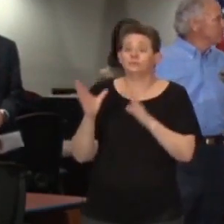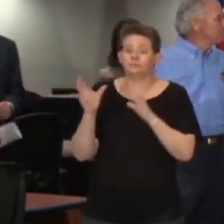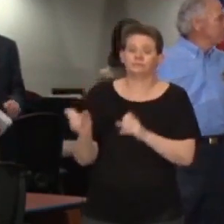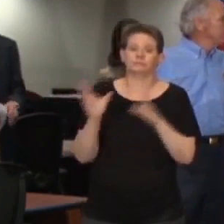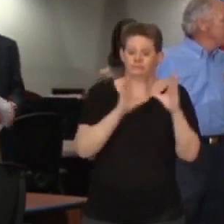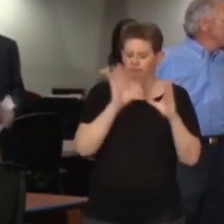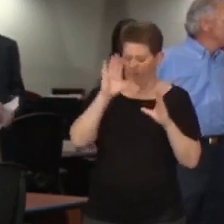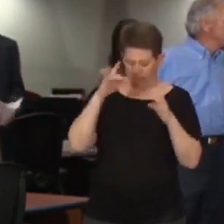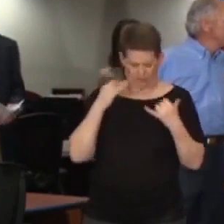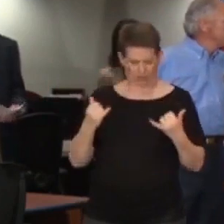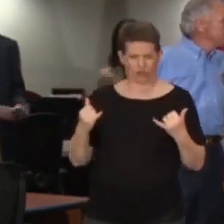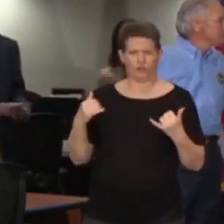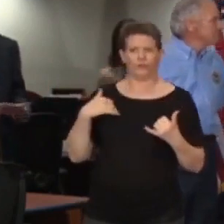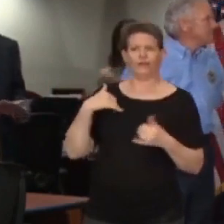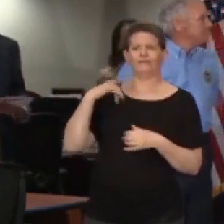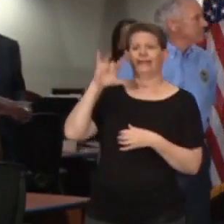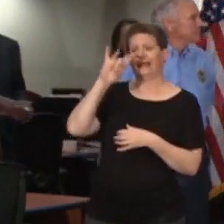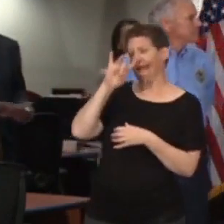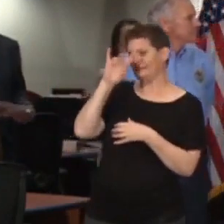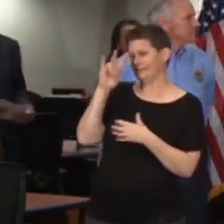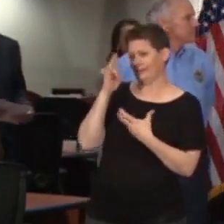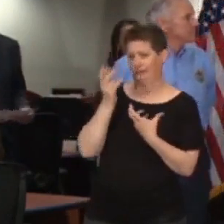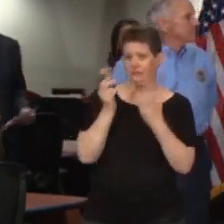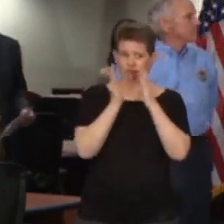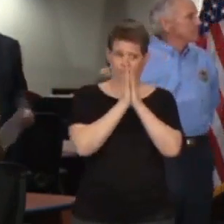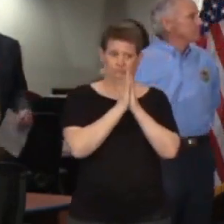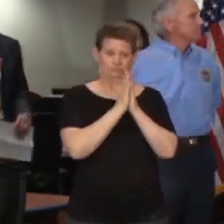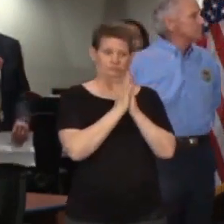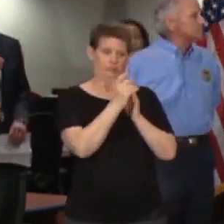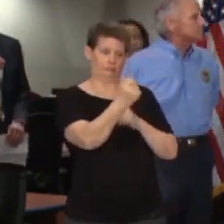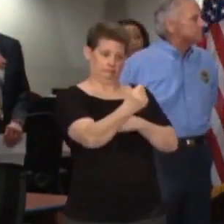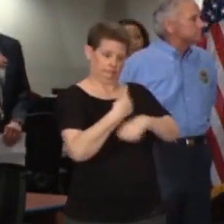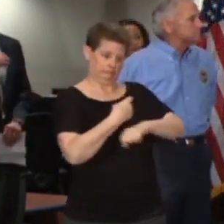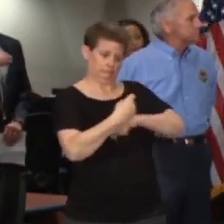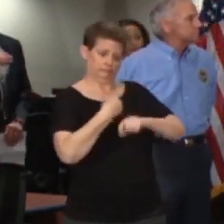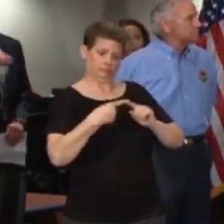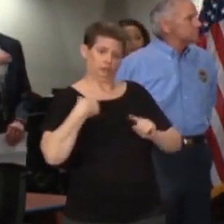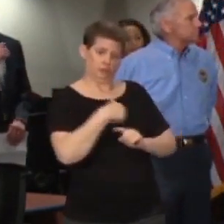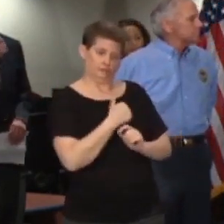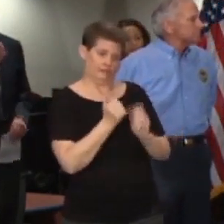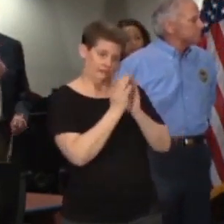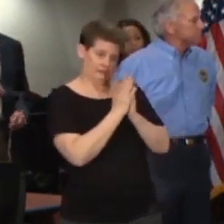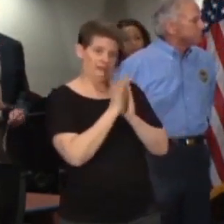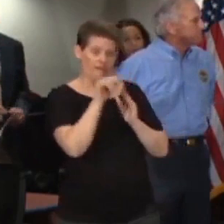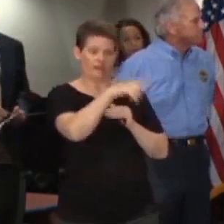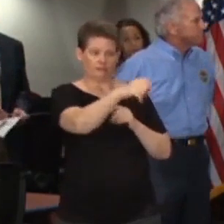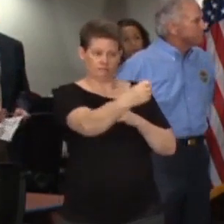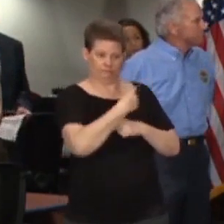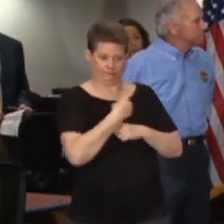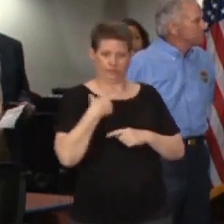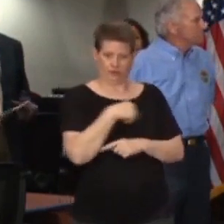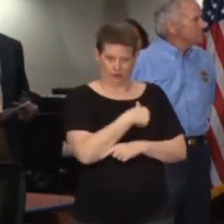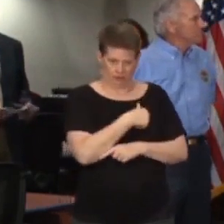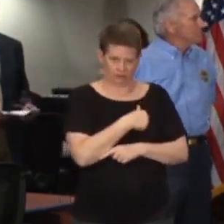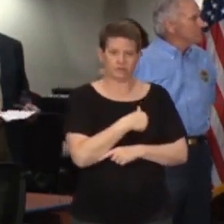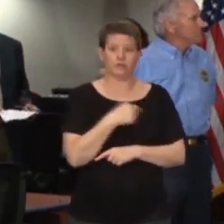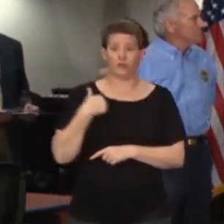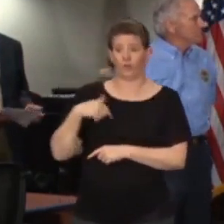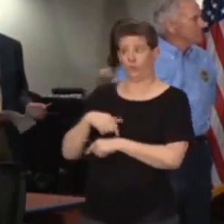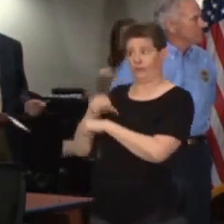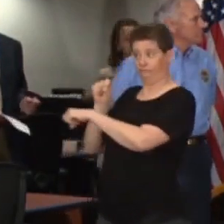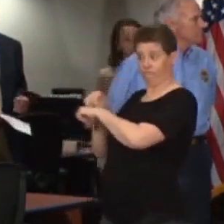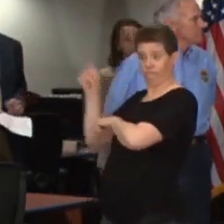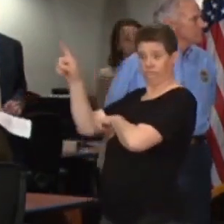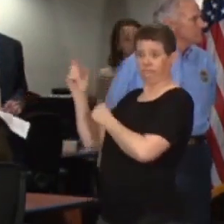Currently we have 87 requests in our system from some local authorities, but we have requested over